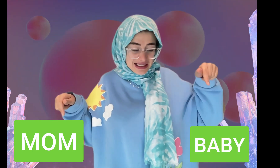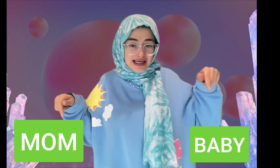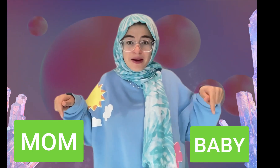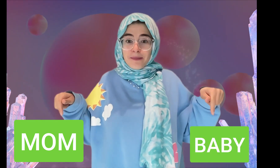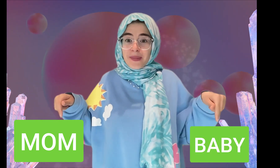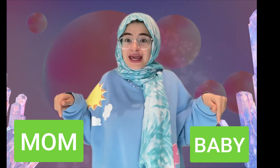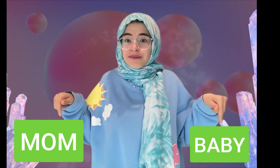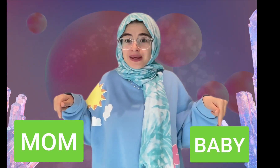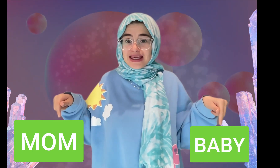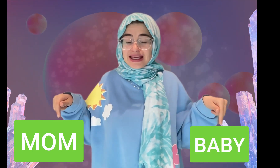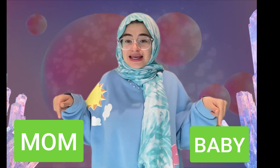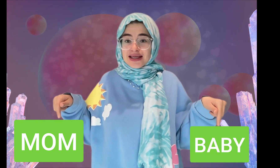baby